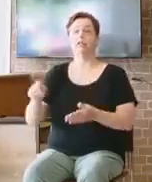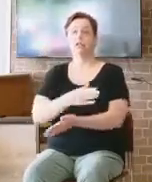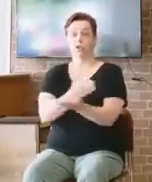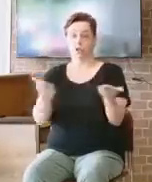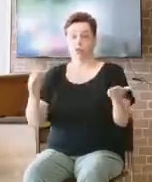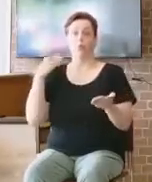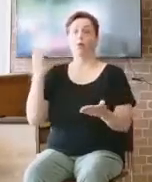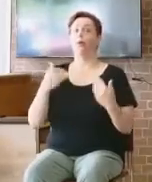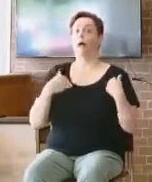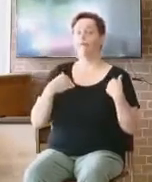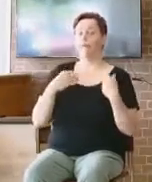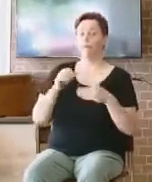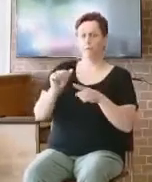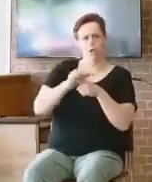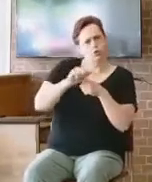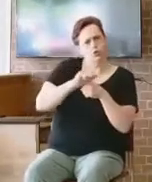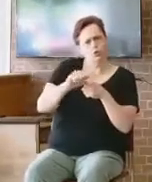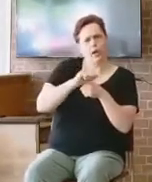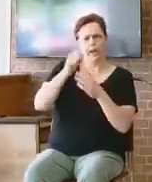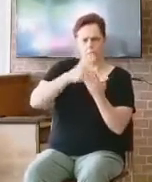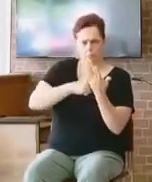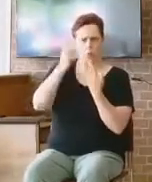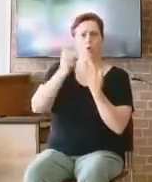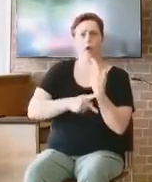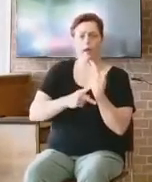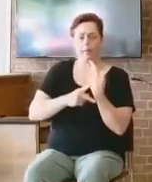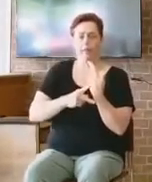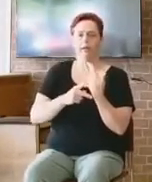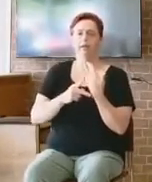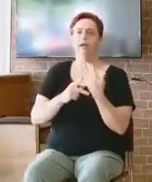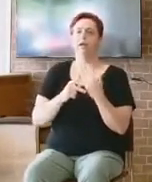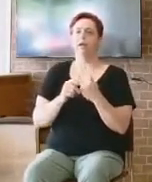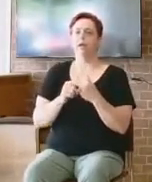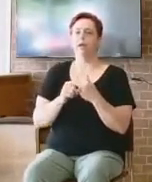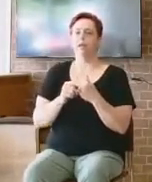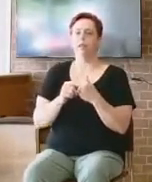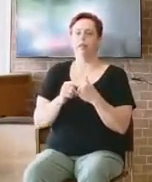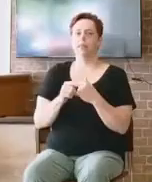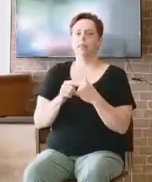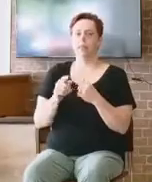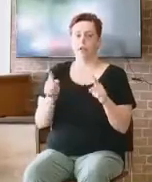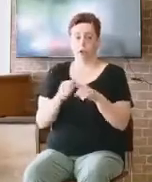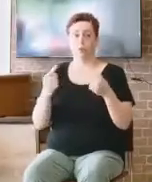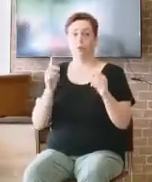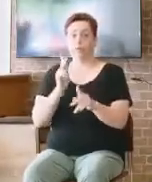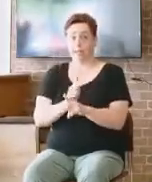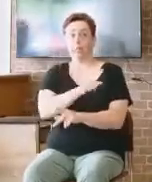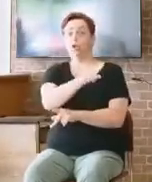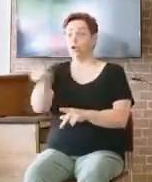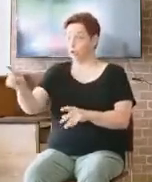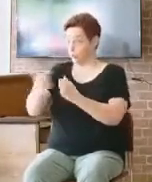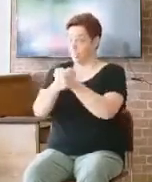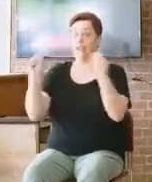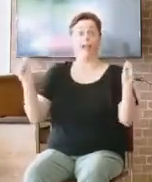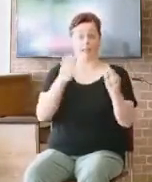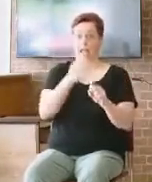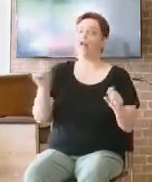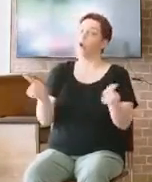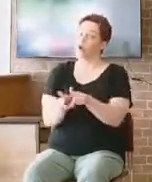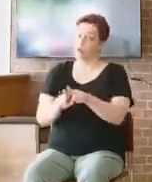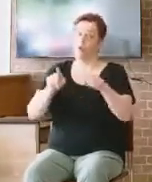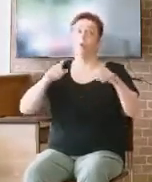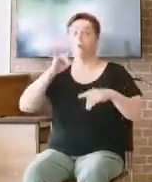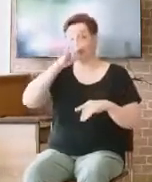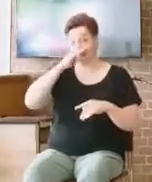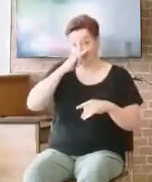Um, we're going have set up to keep the kids safe and to keep you safe because that is of utmost importance. So I just want to let everyone know that. So we're going to be